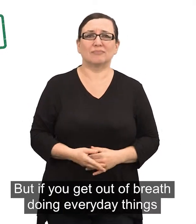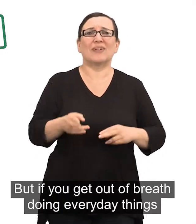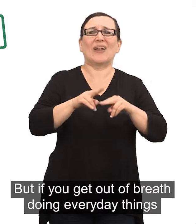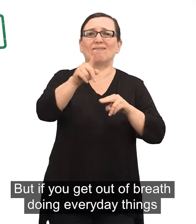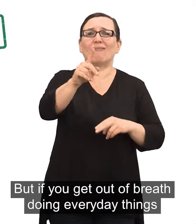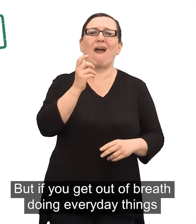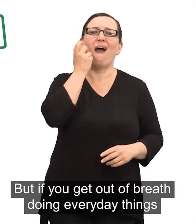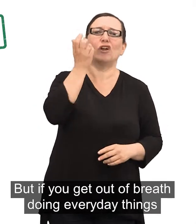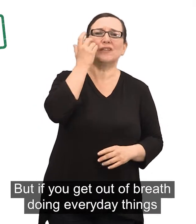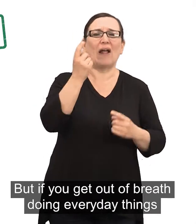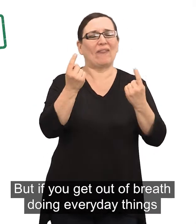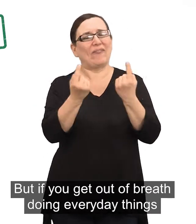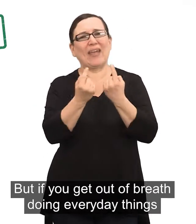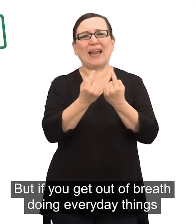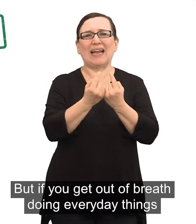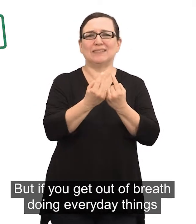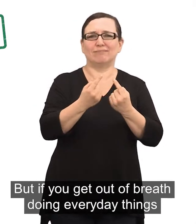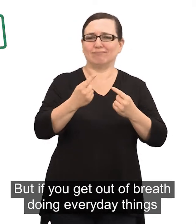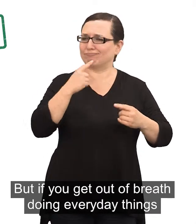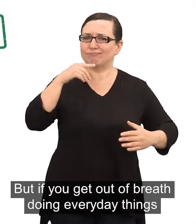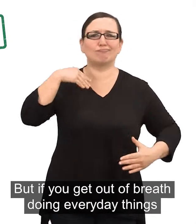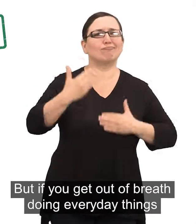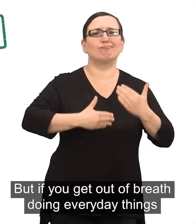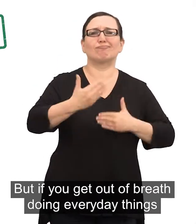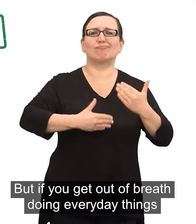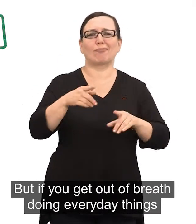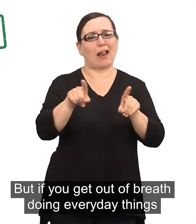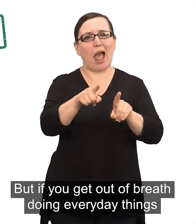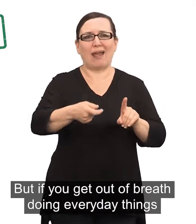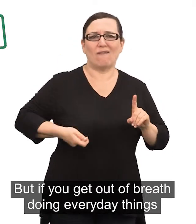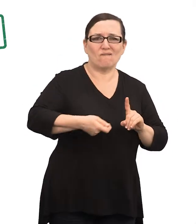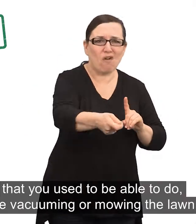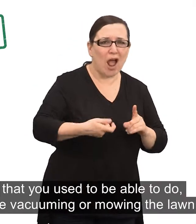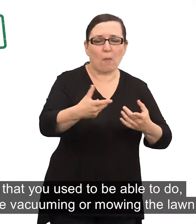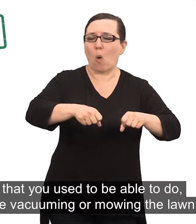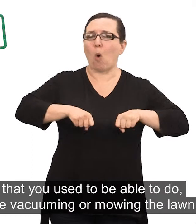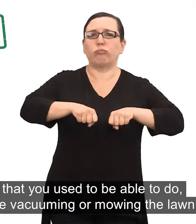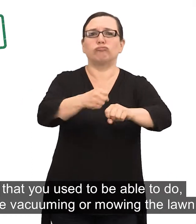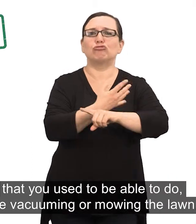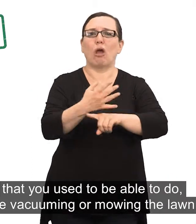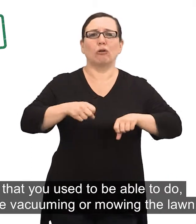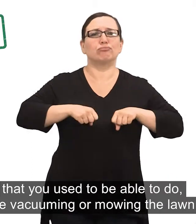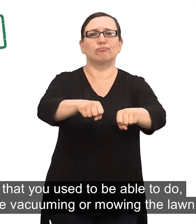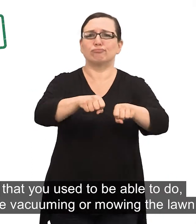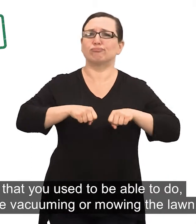But if you get out of breath doing everyday things that you used to be able to do, like vacuuming or mowing the lawn,